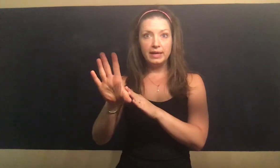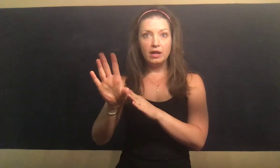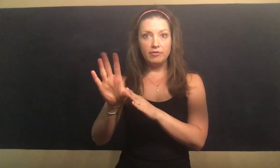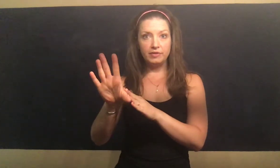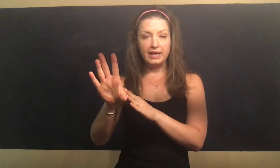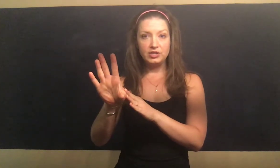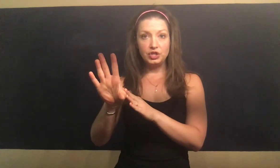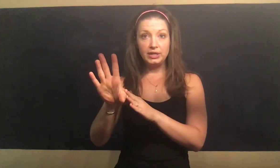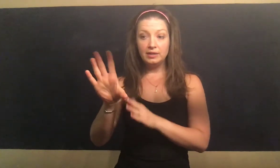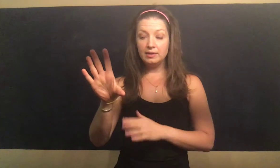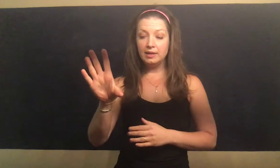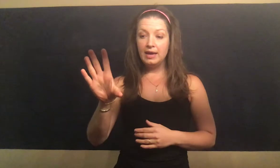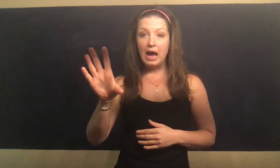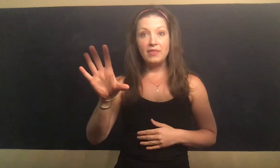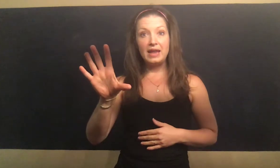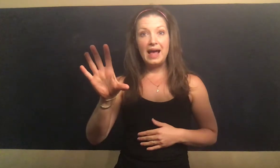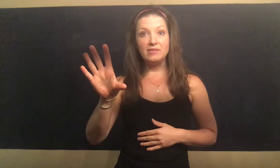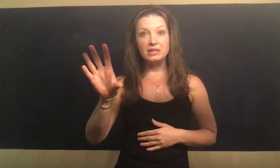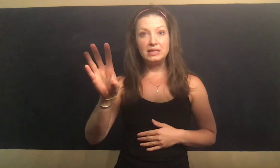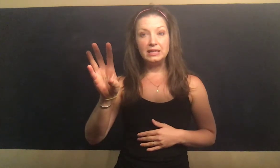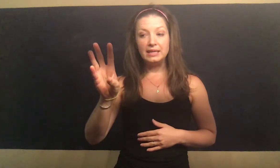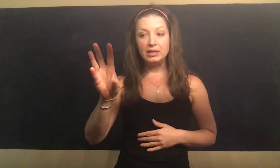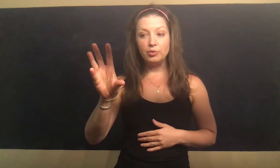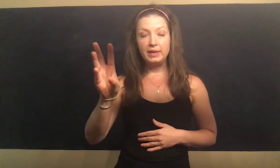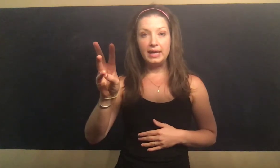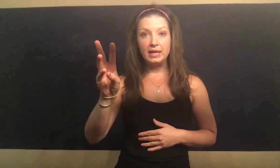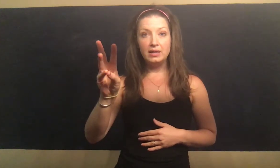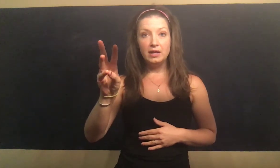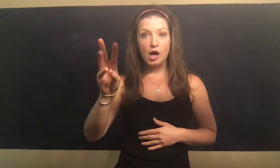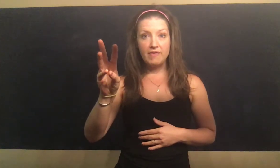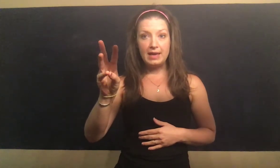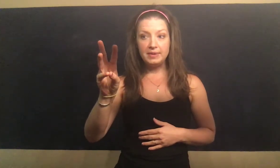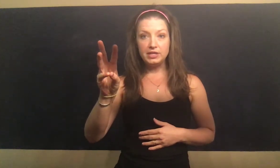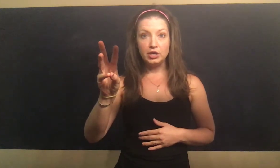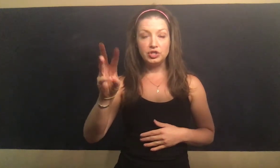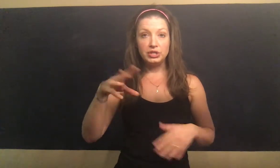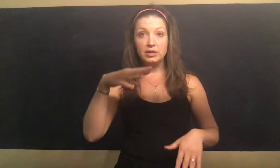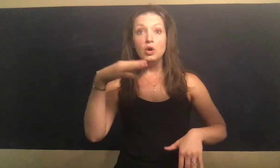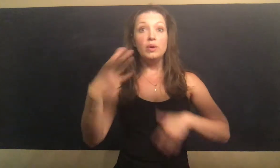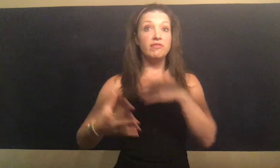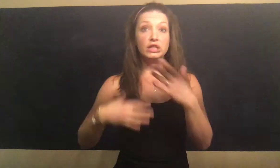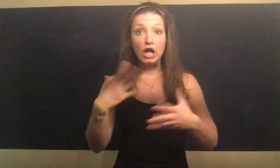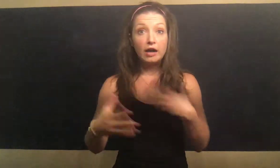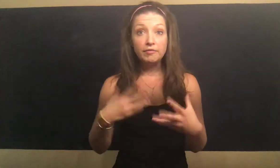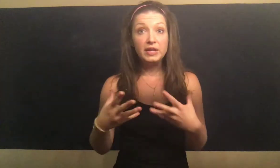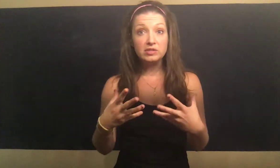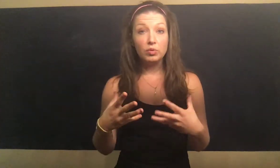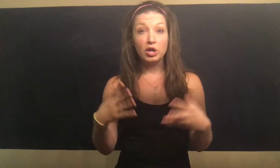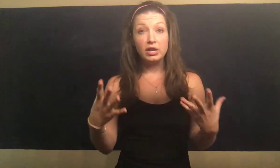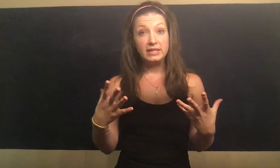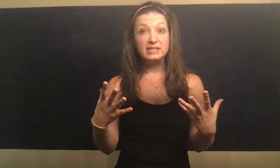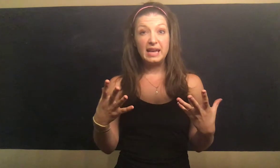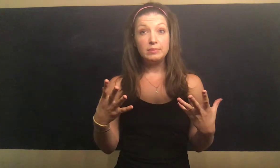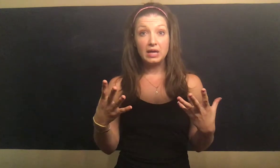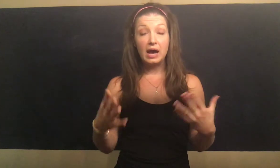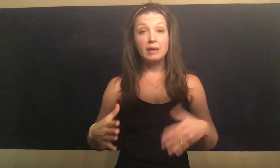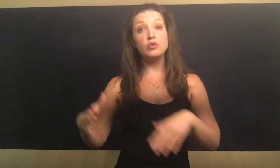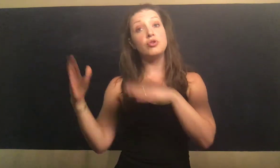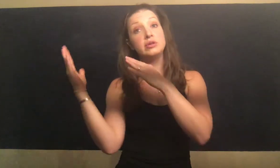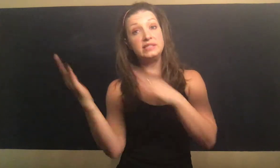of flexion, and then I have a little bit of abduction. We have a lot of things going on at the same time. We're crossing